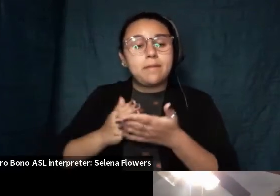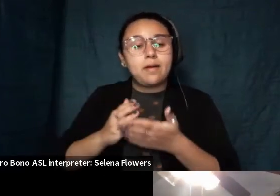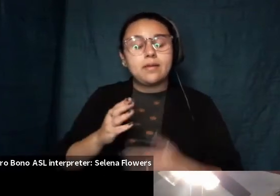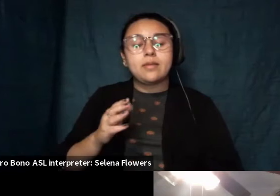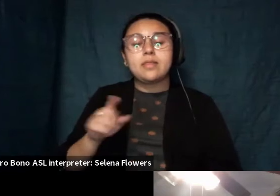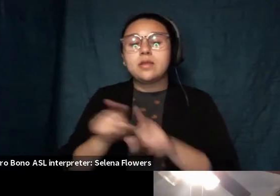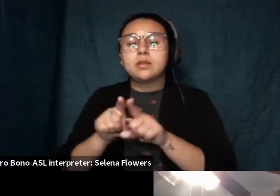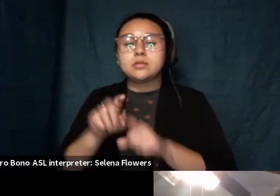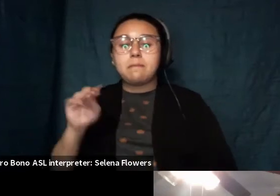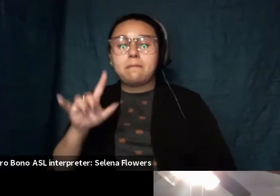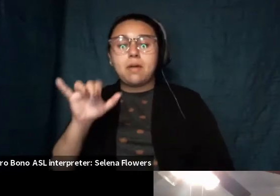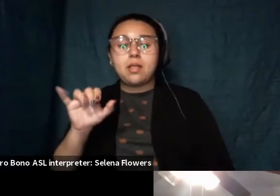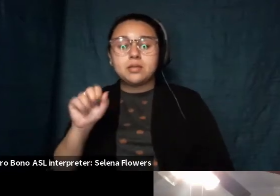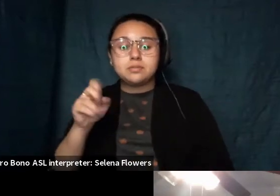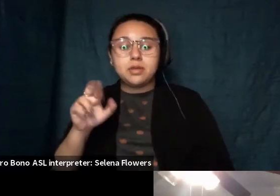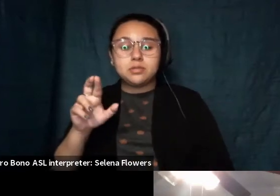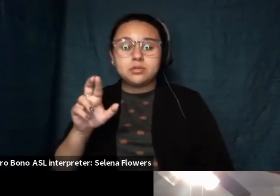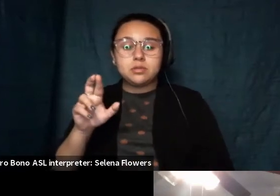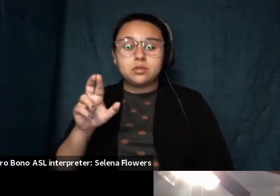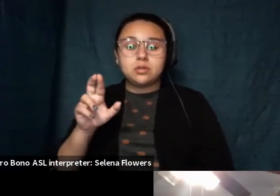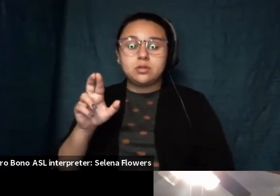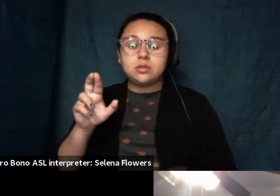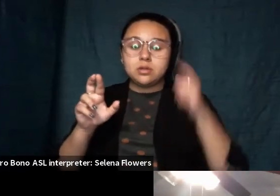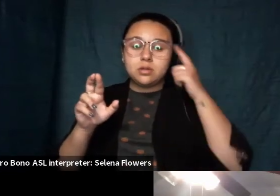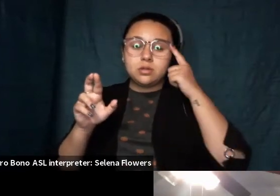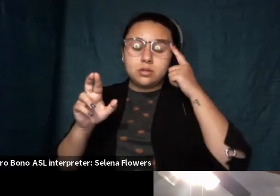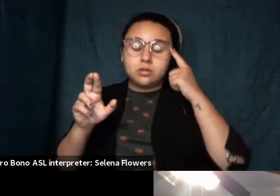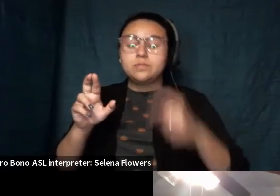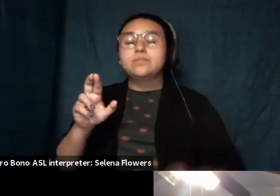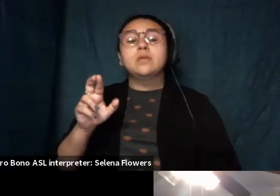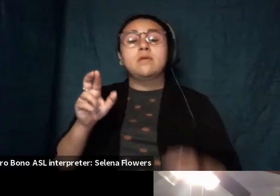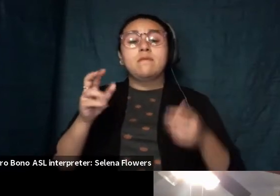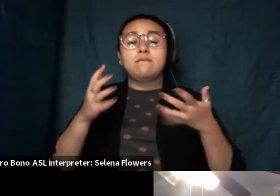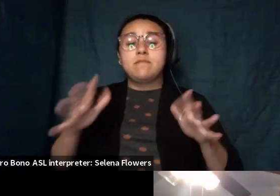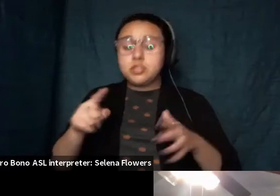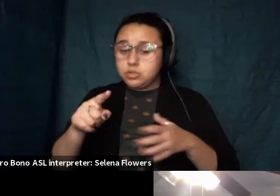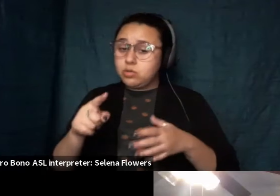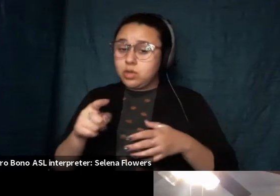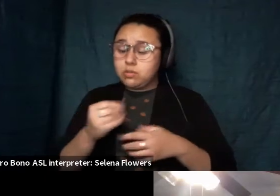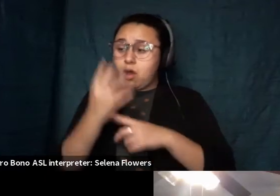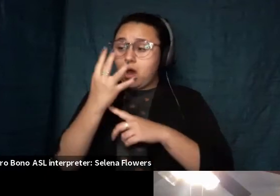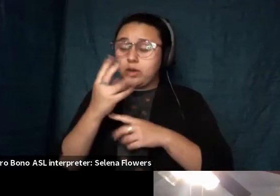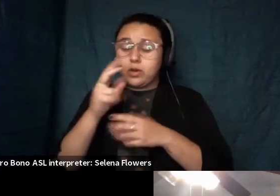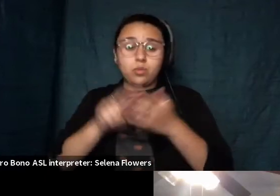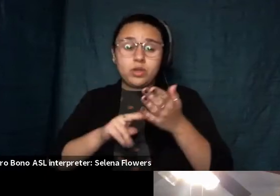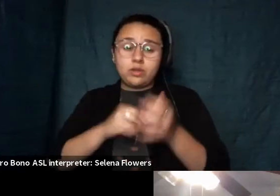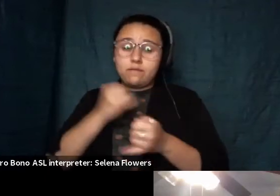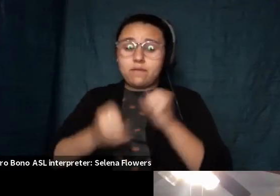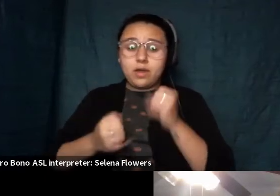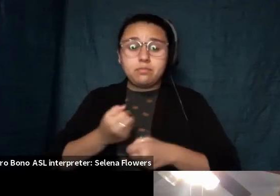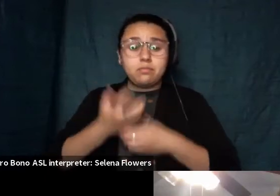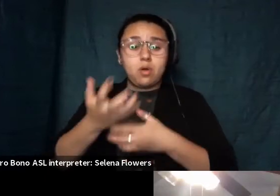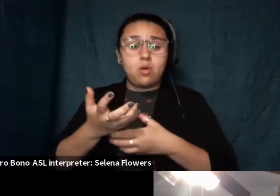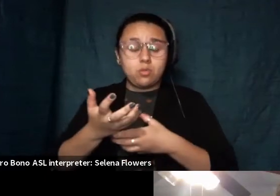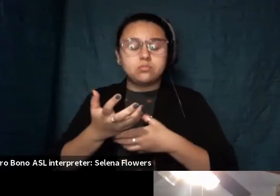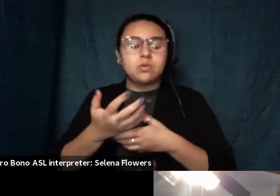spencer after alicia finishes if you want to come on and read your final poem i'm just keeping an eye on the time i want to make sure we have time